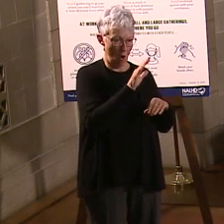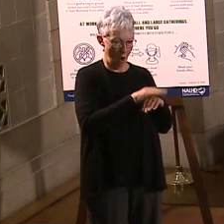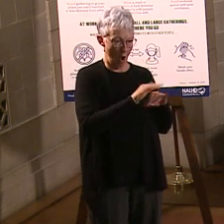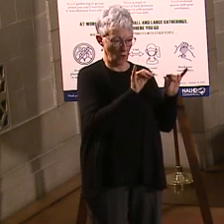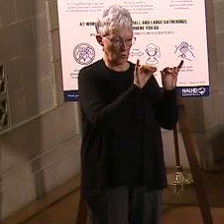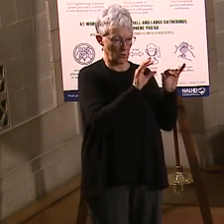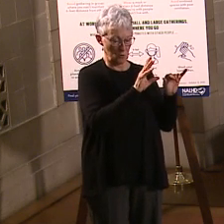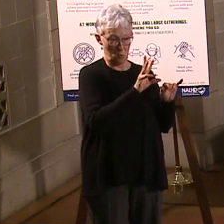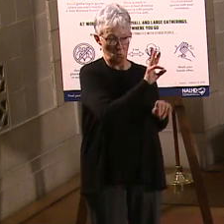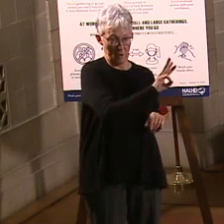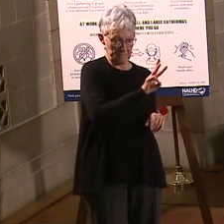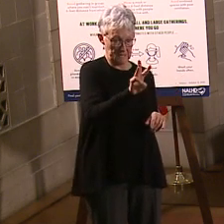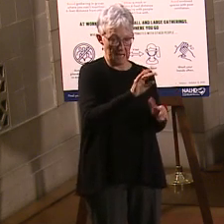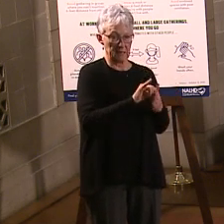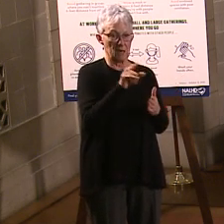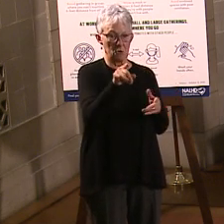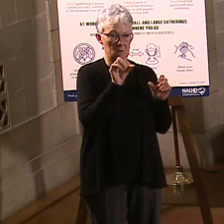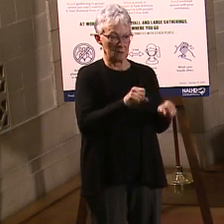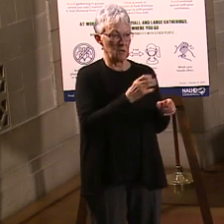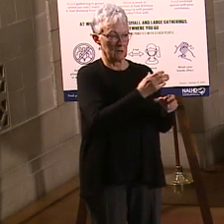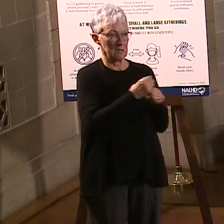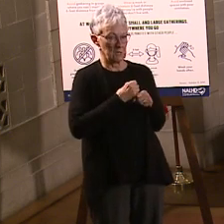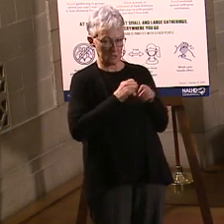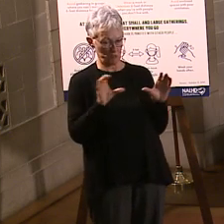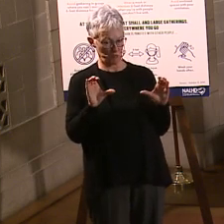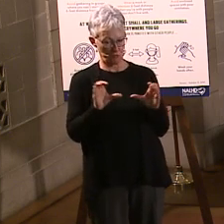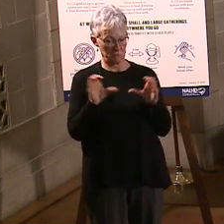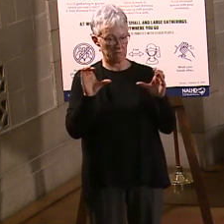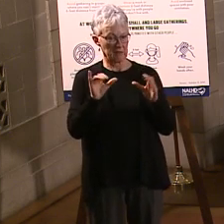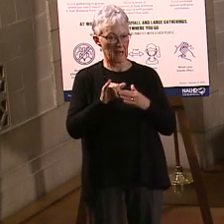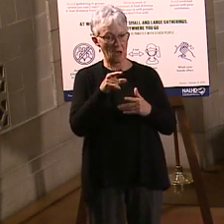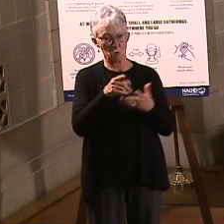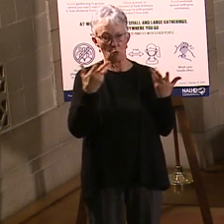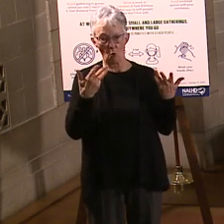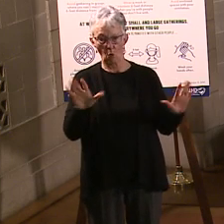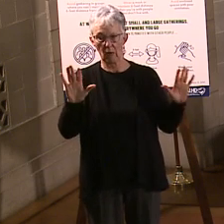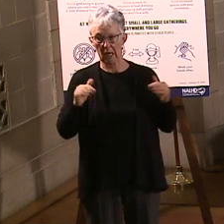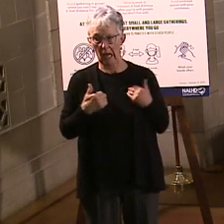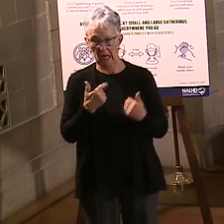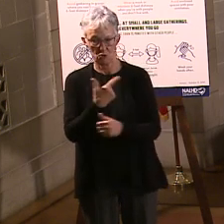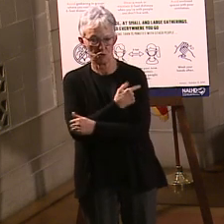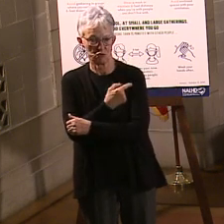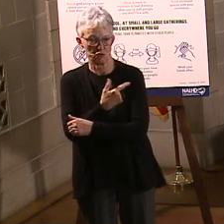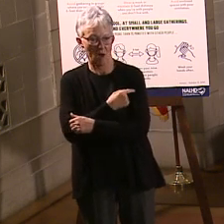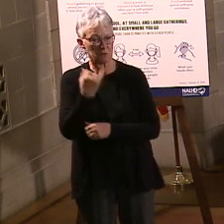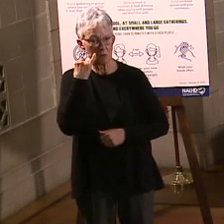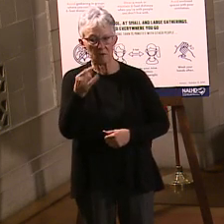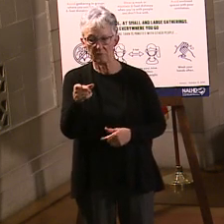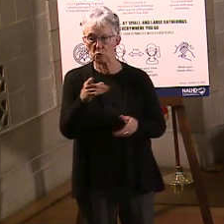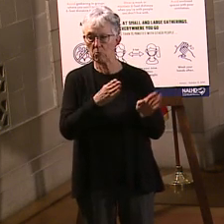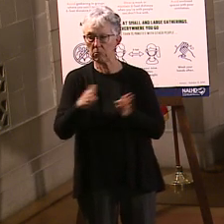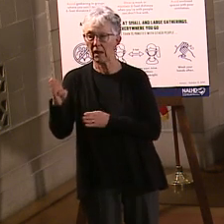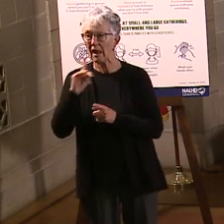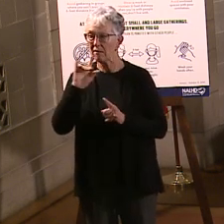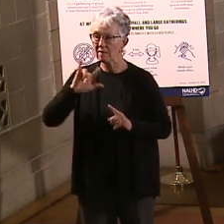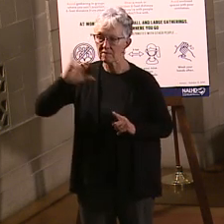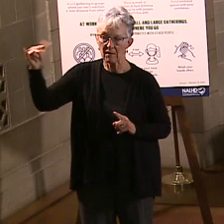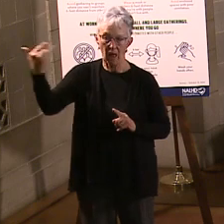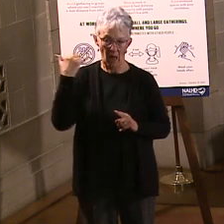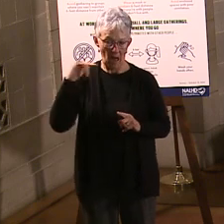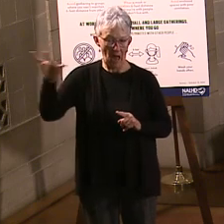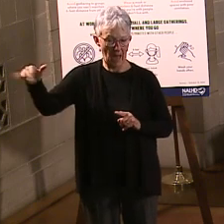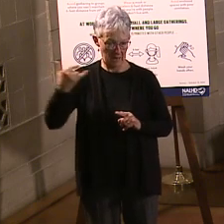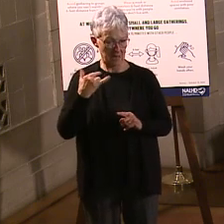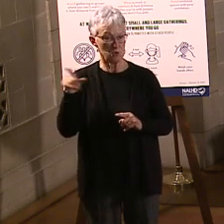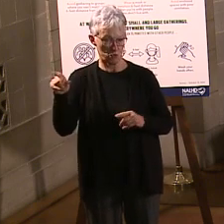well. So that's kind of the flow of how it works. Now, let me talk to you about a couple of things. If you're already registered. If you're already registered,